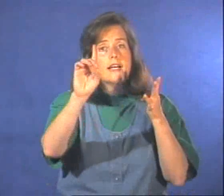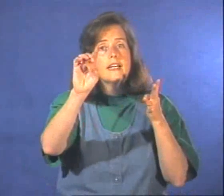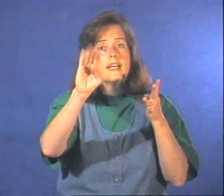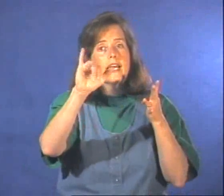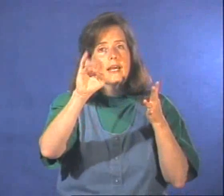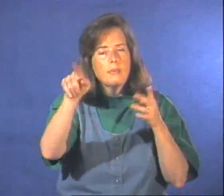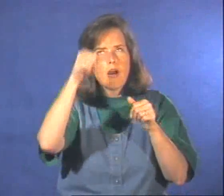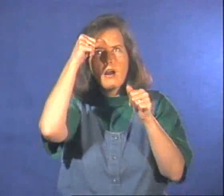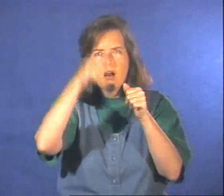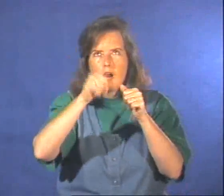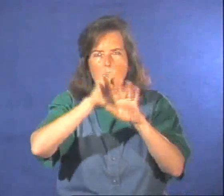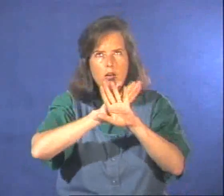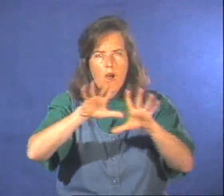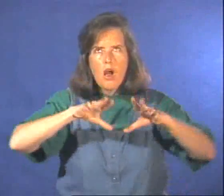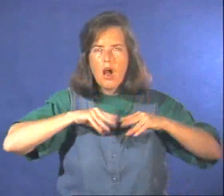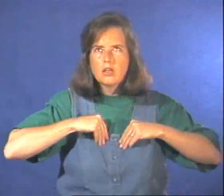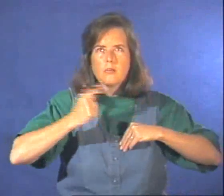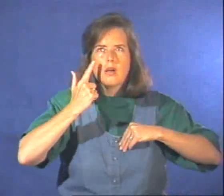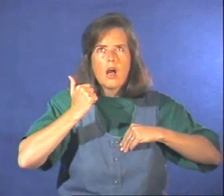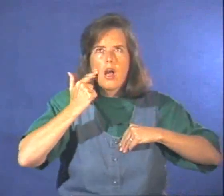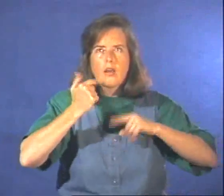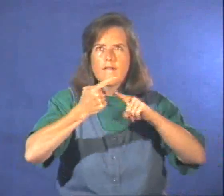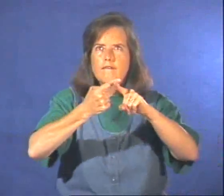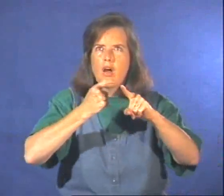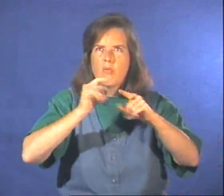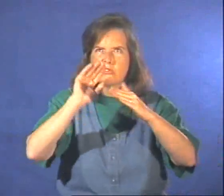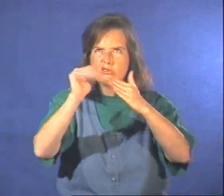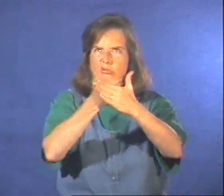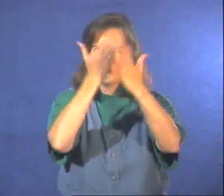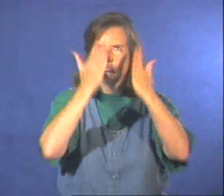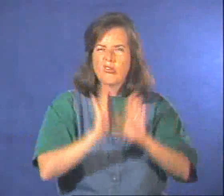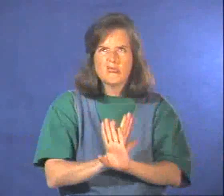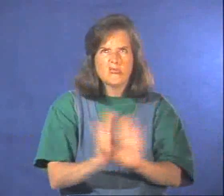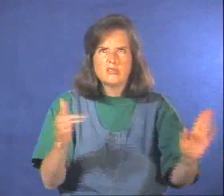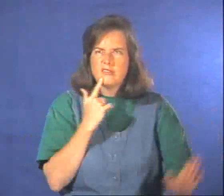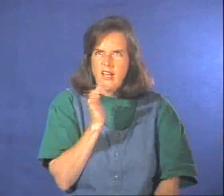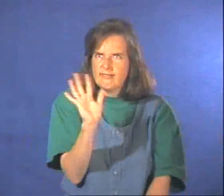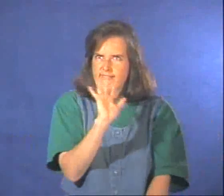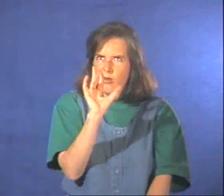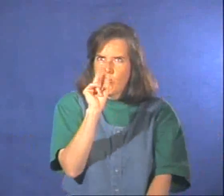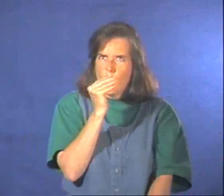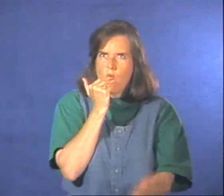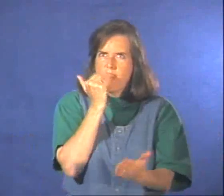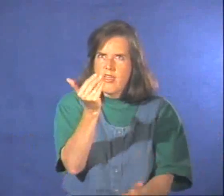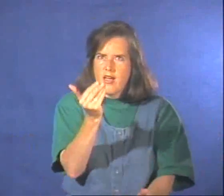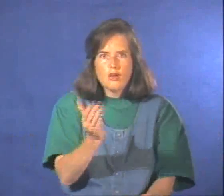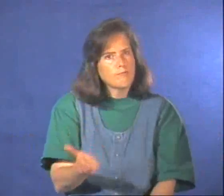Debbie remembered she did not take candy from a stranger. She said, no, thank you.